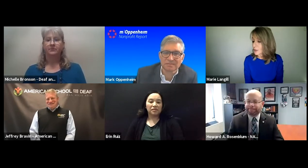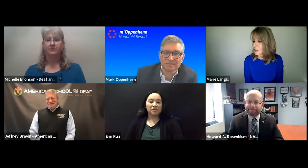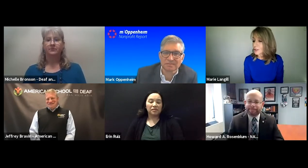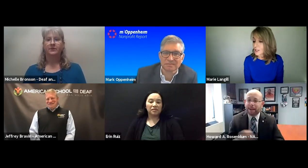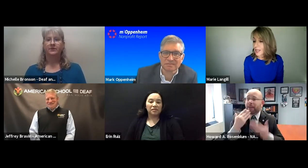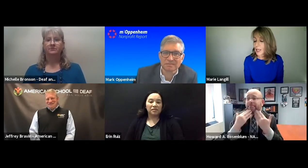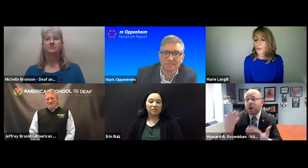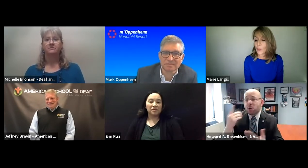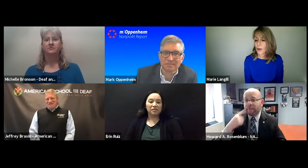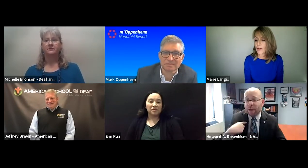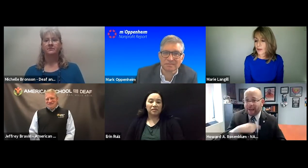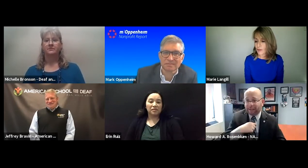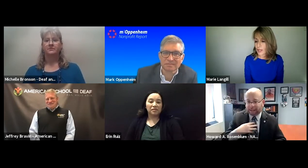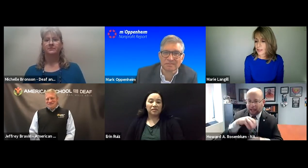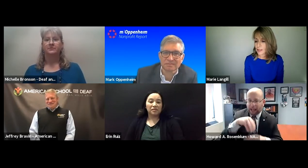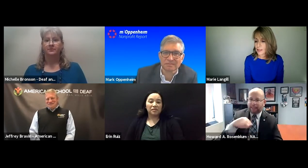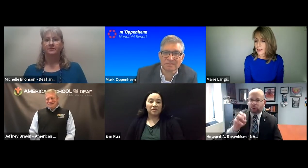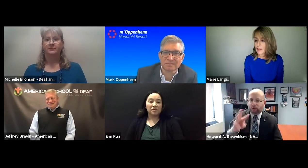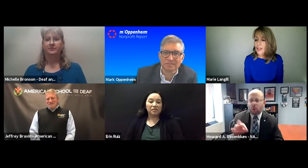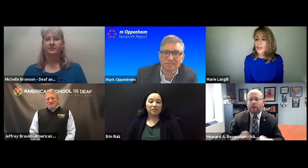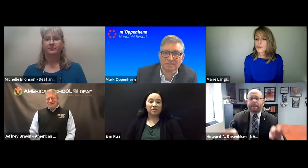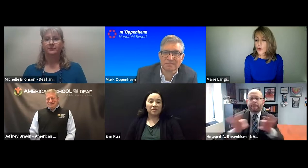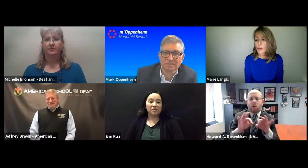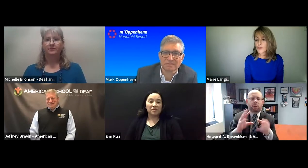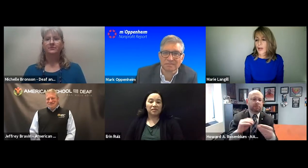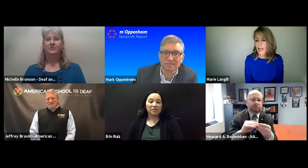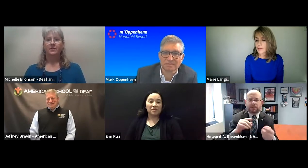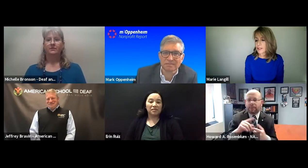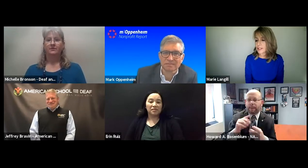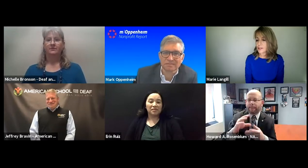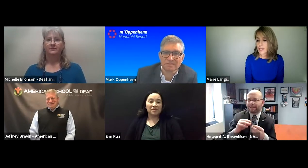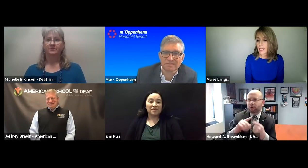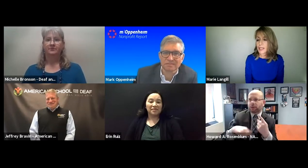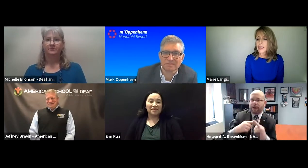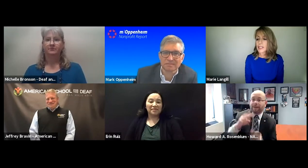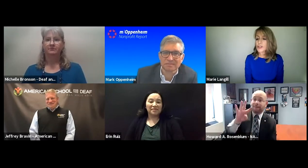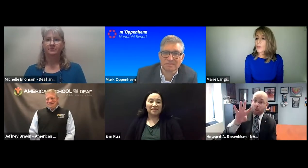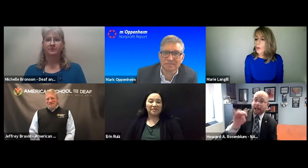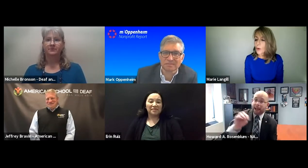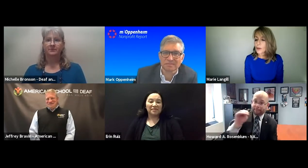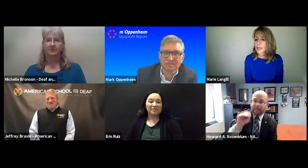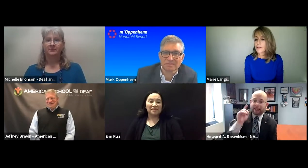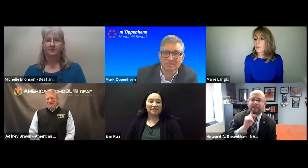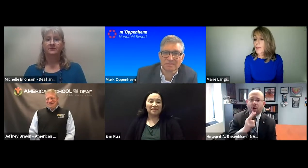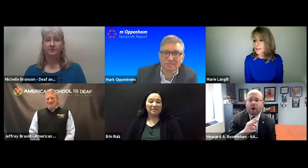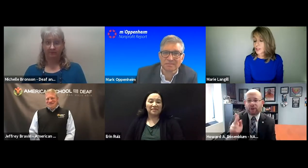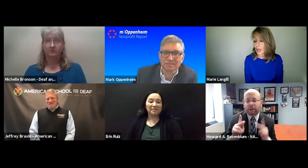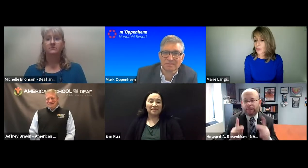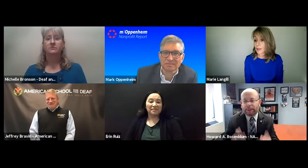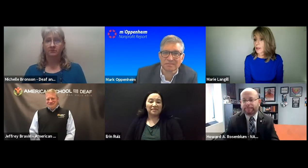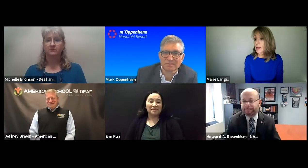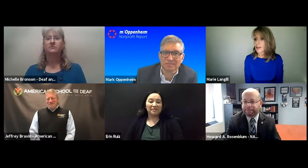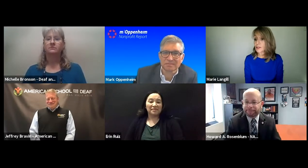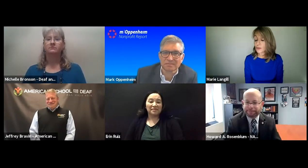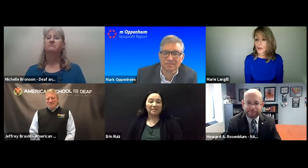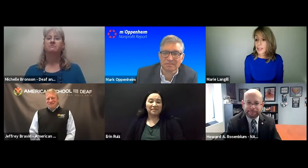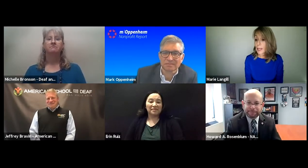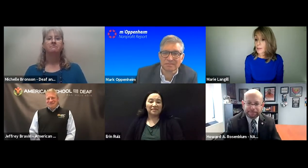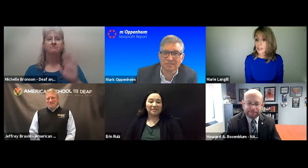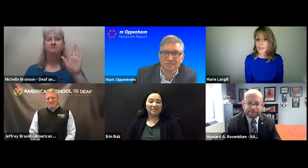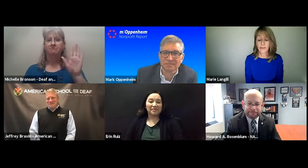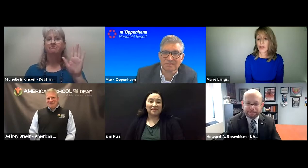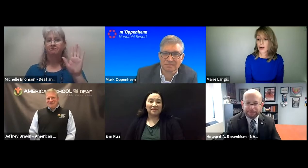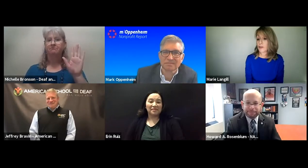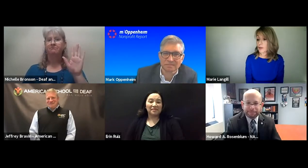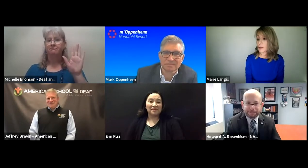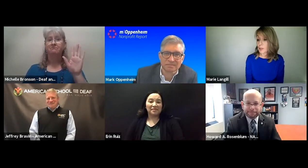to understand more in that vein. Thank you so much for having us here today. It's so important to get the message out there that there's 48